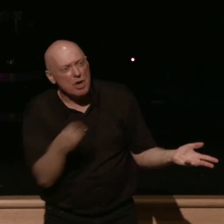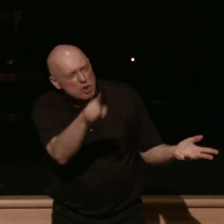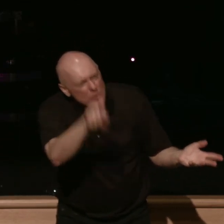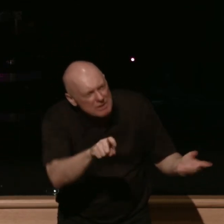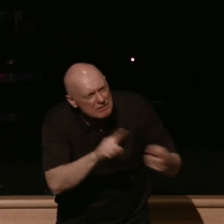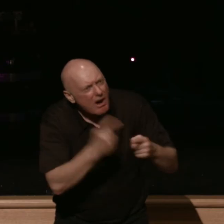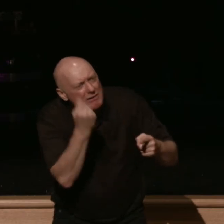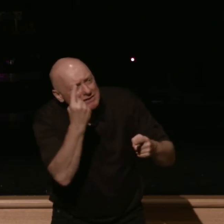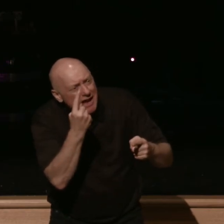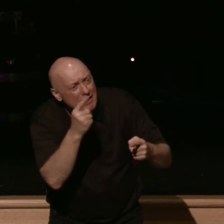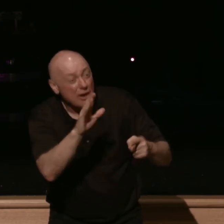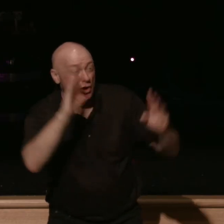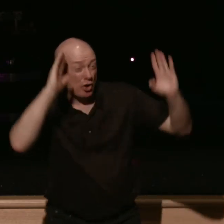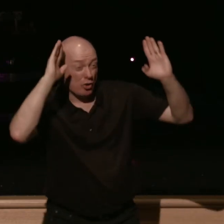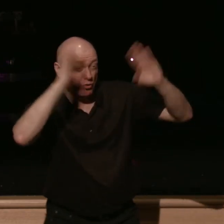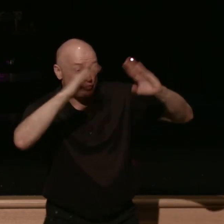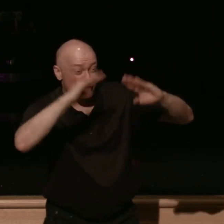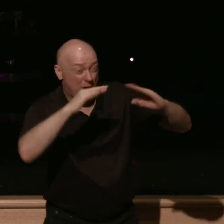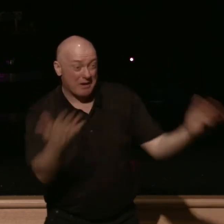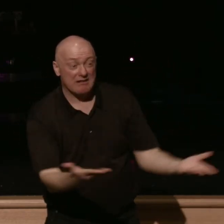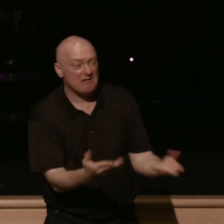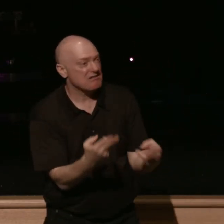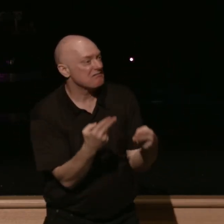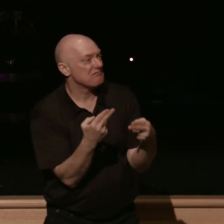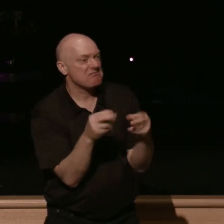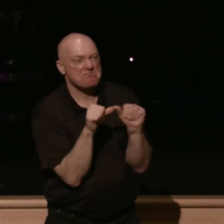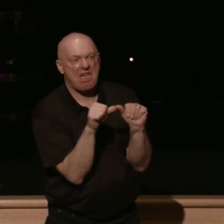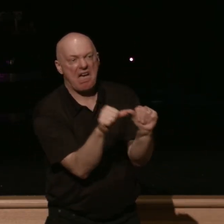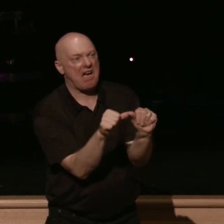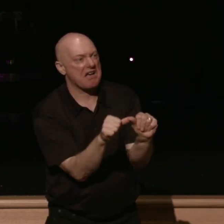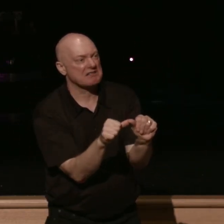greatest trial that you have will only last maybe 80 years